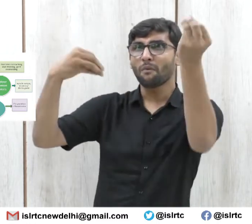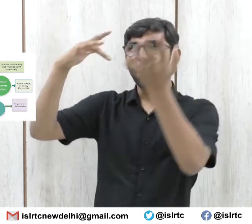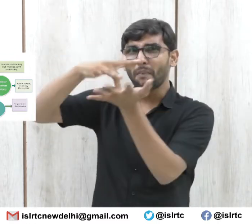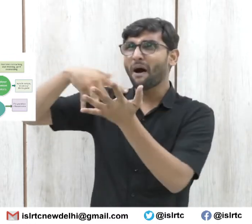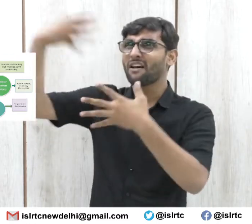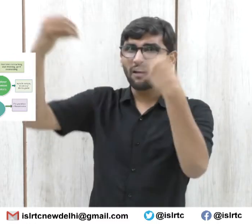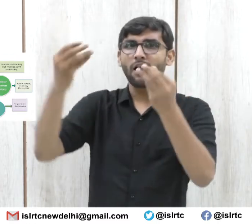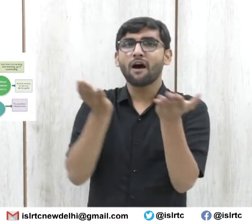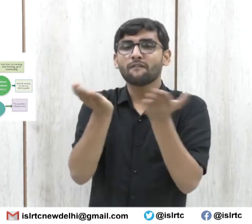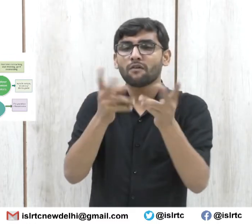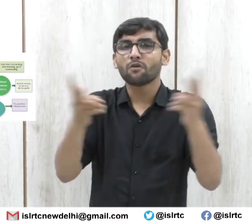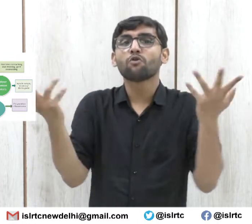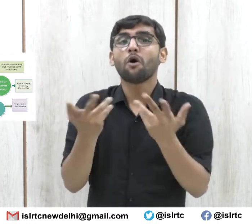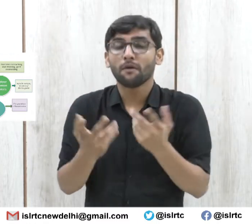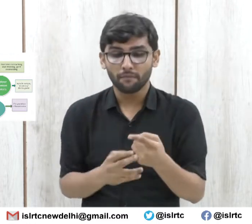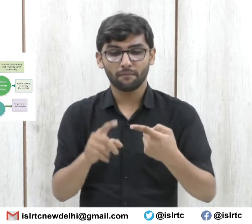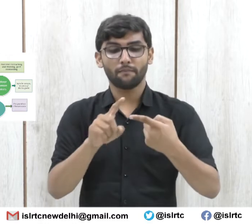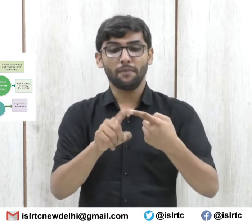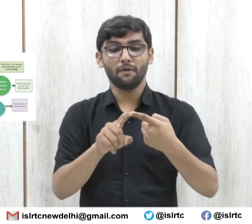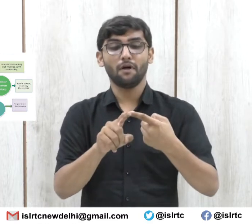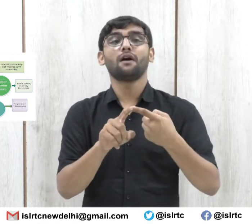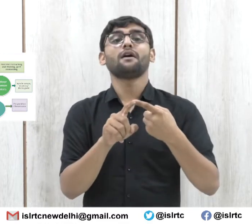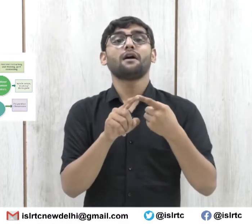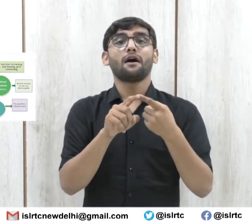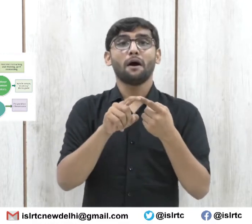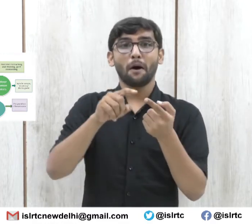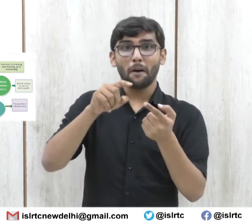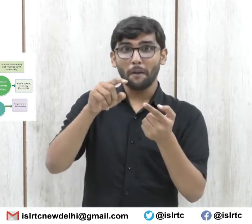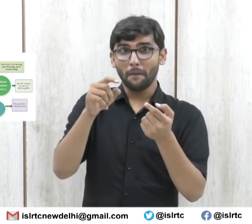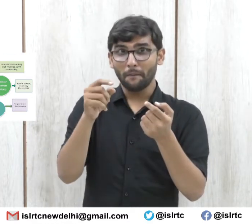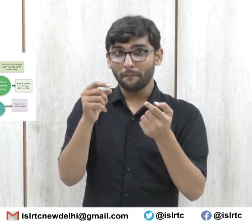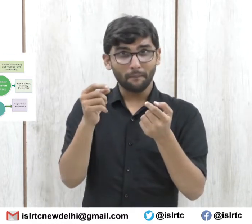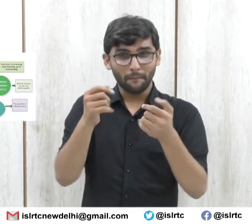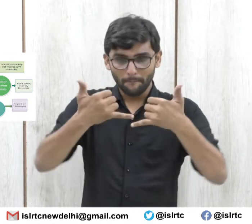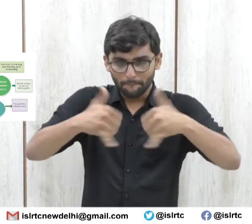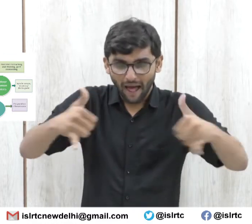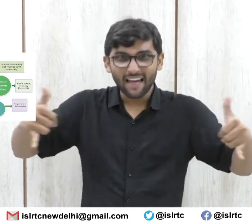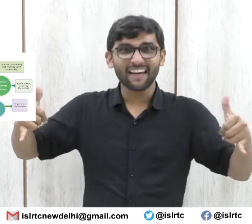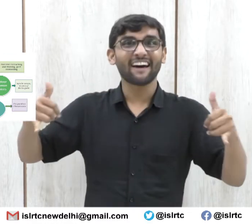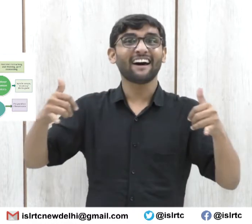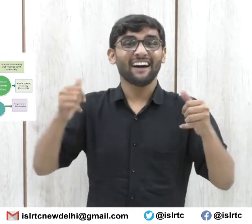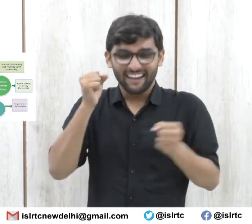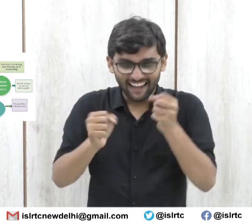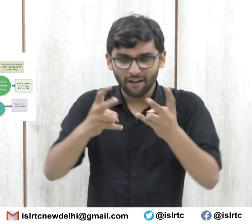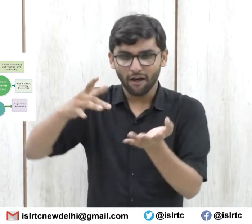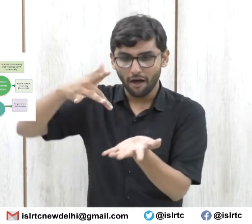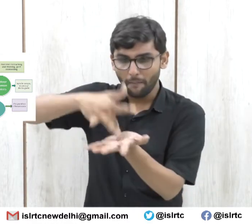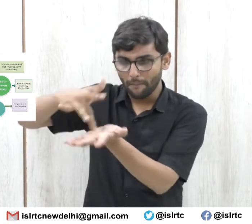in which Sports Arena, Sensory